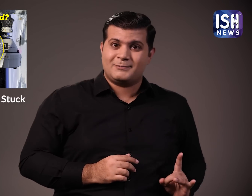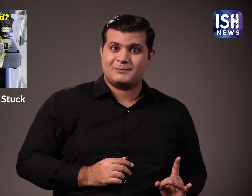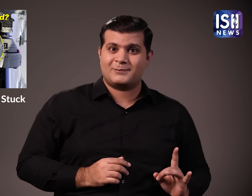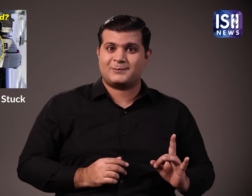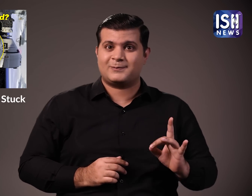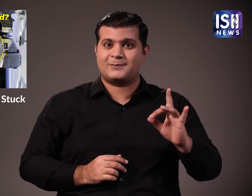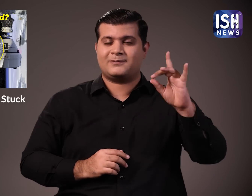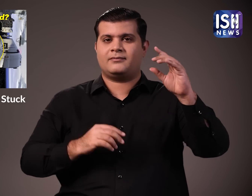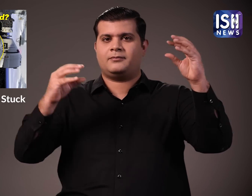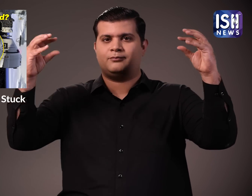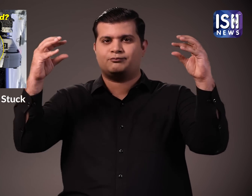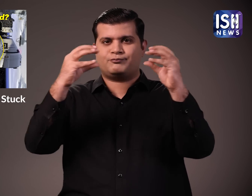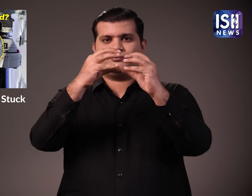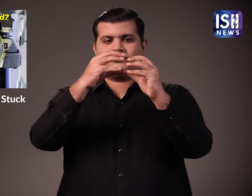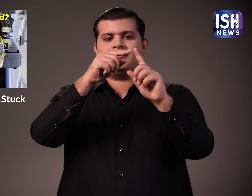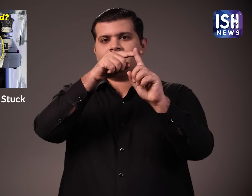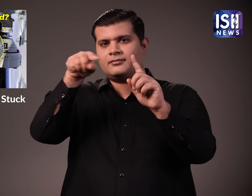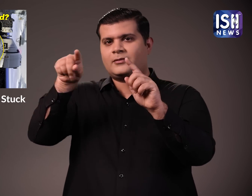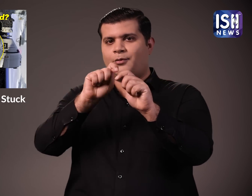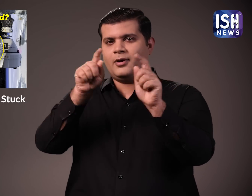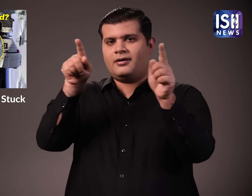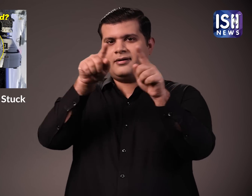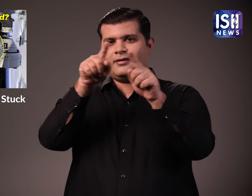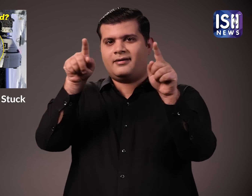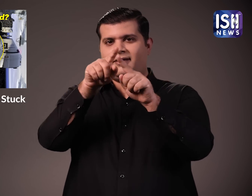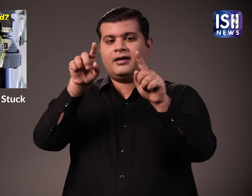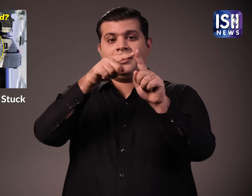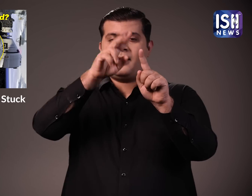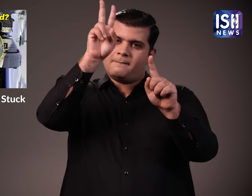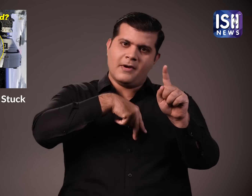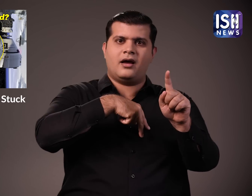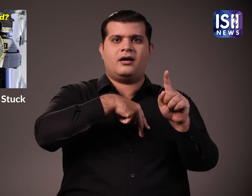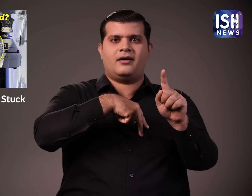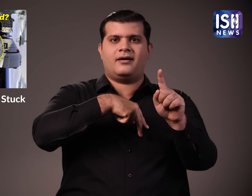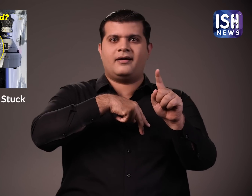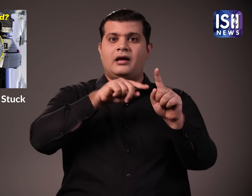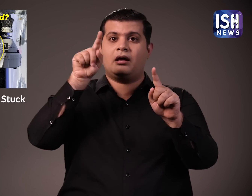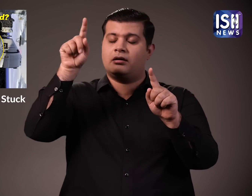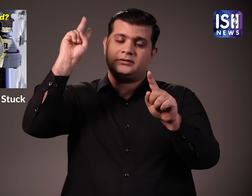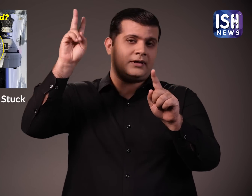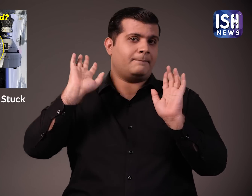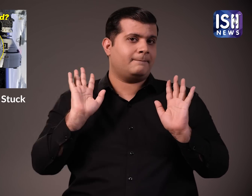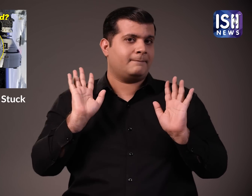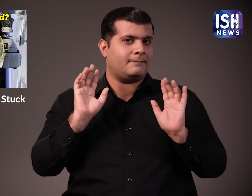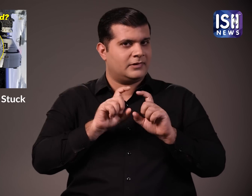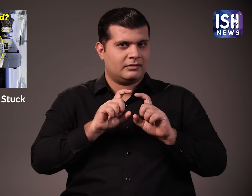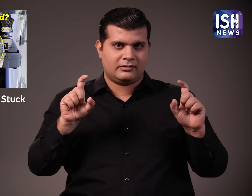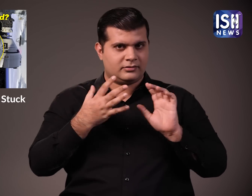There are multiple astronauts also stationed in the ISS. After the Starliner's launch, it then